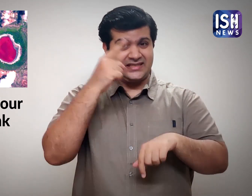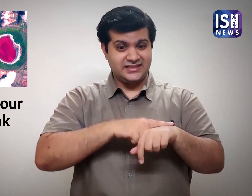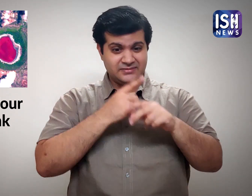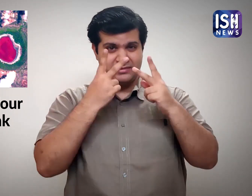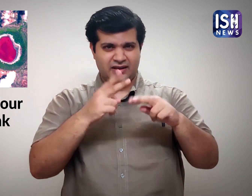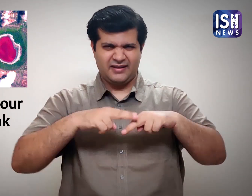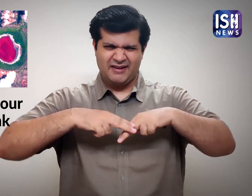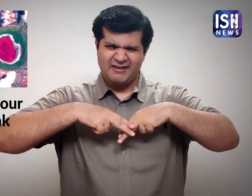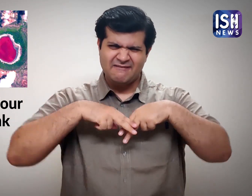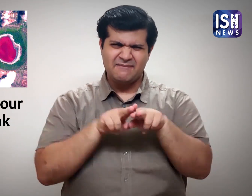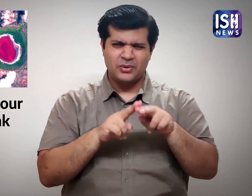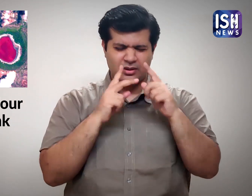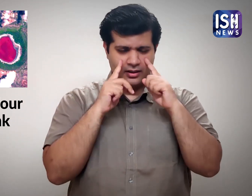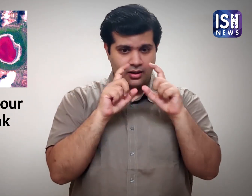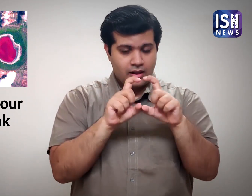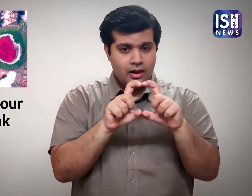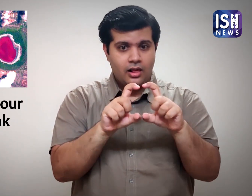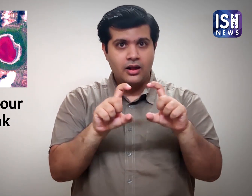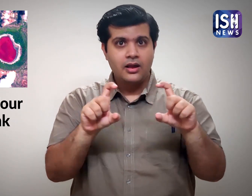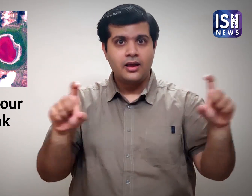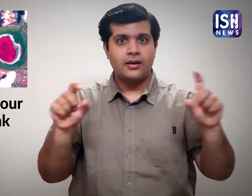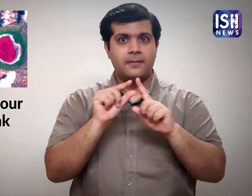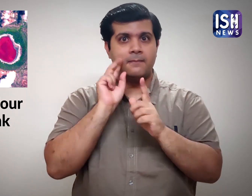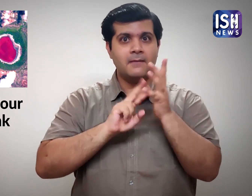But this time the pink colour is extremely clear.